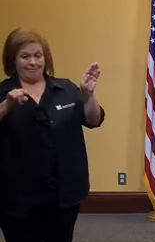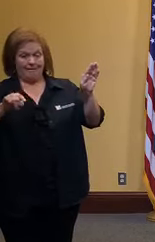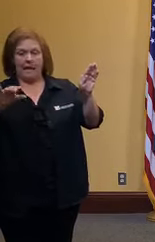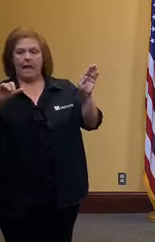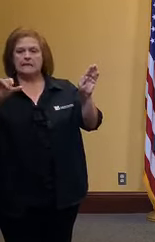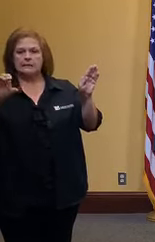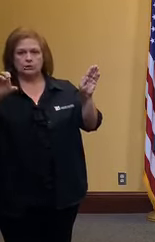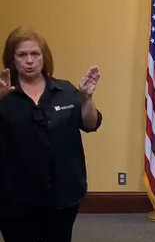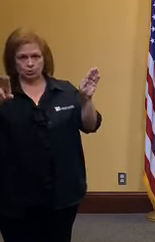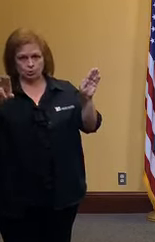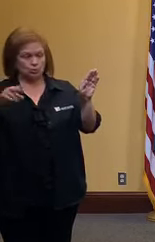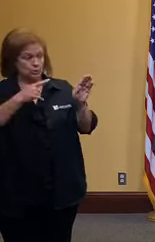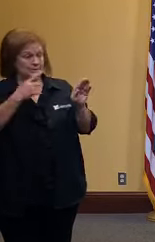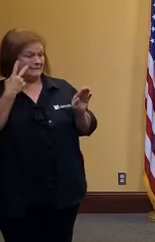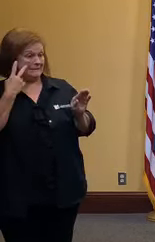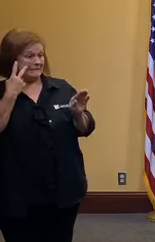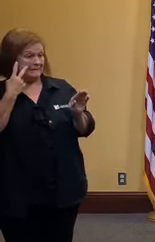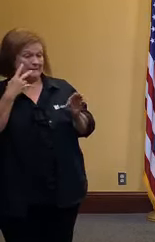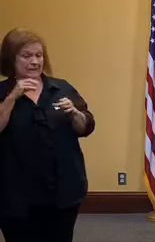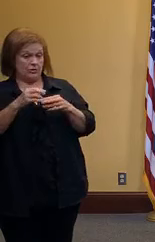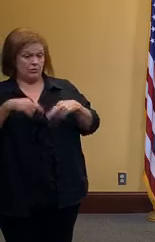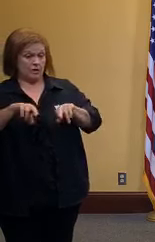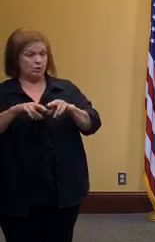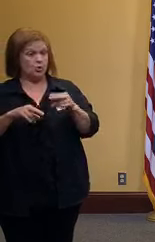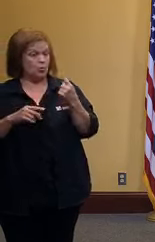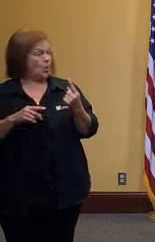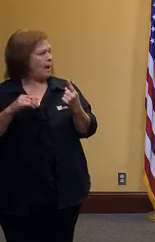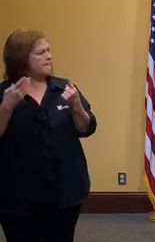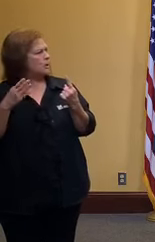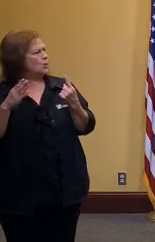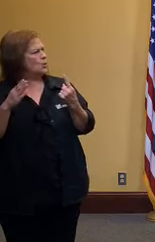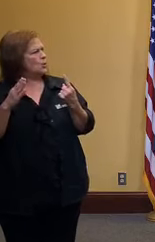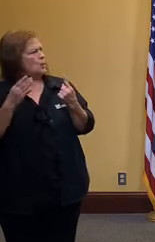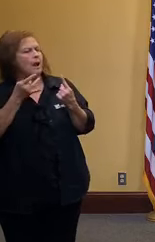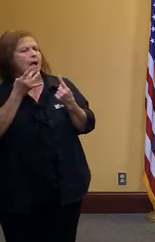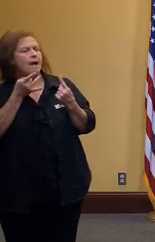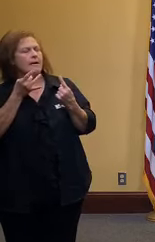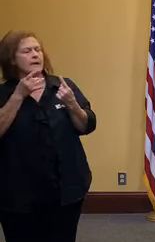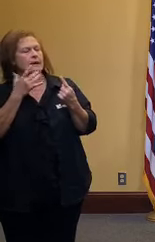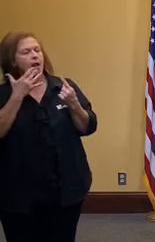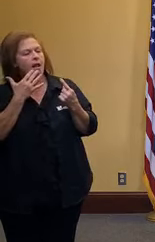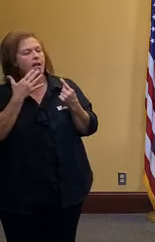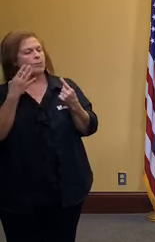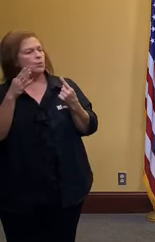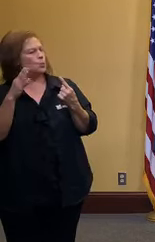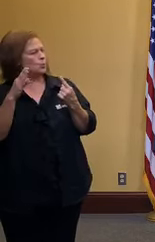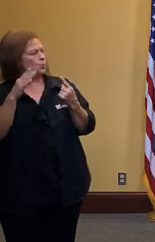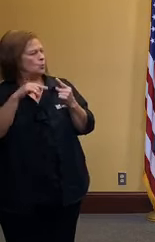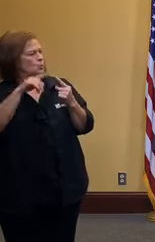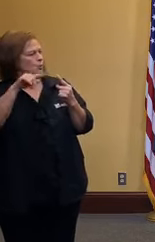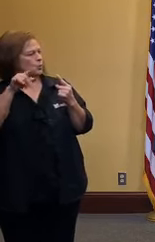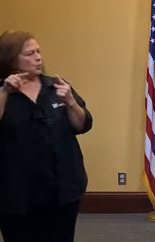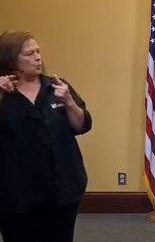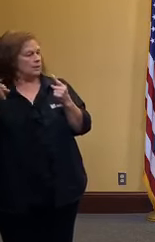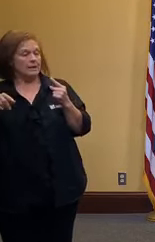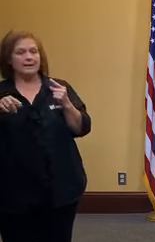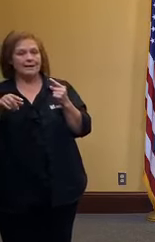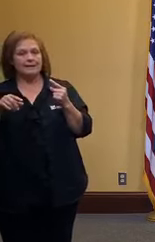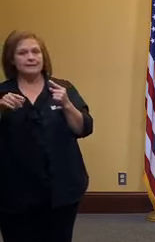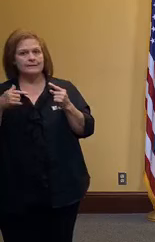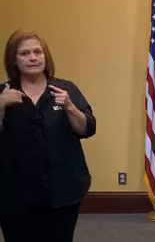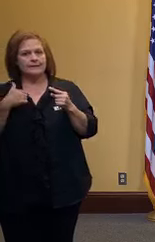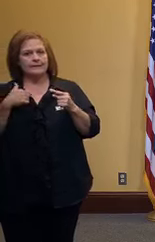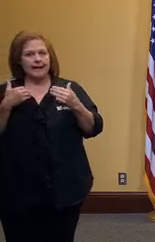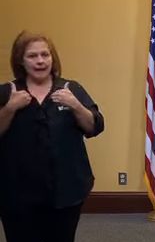icu capacity and you'll see that we in region one are the blue top line we have right now a very robust